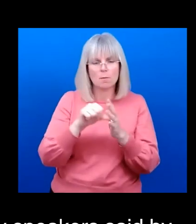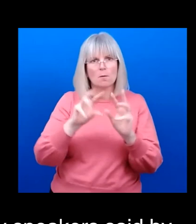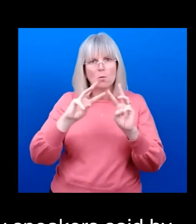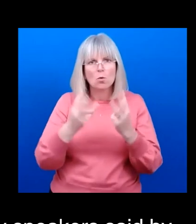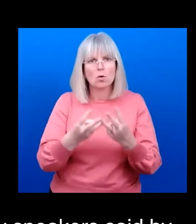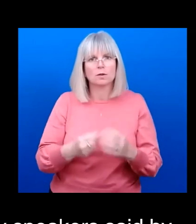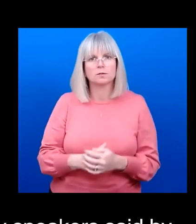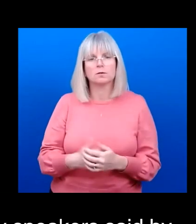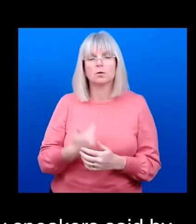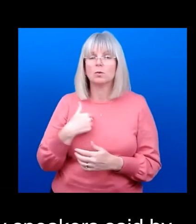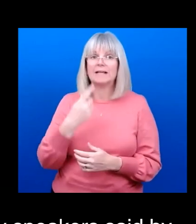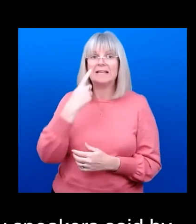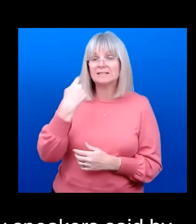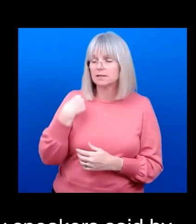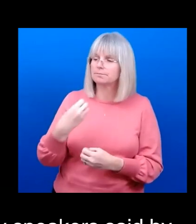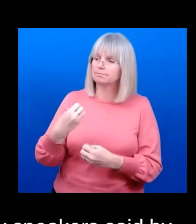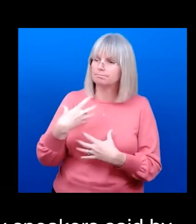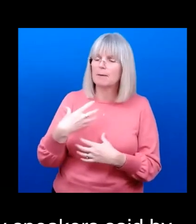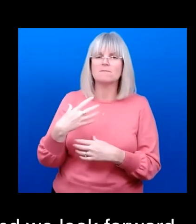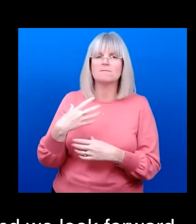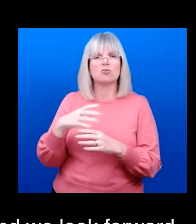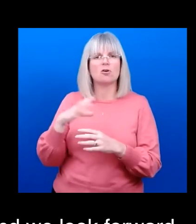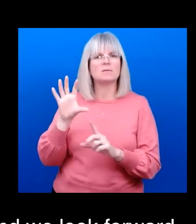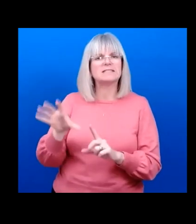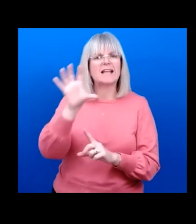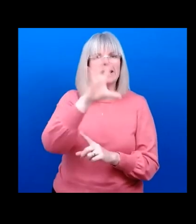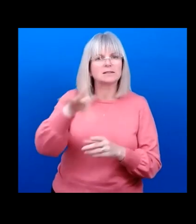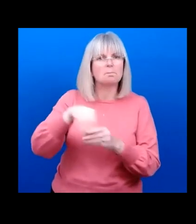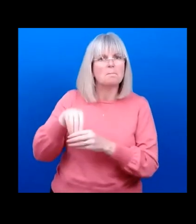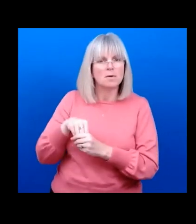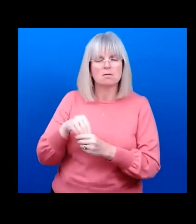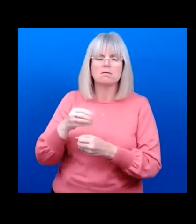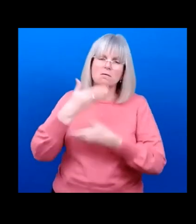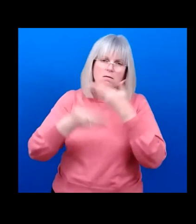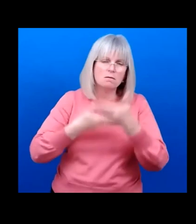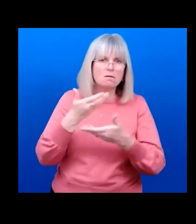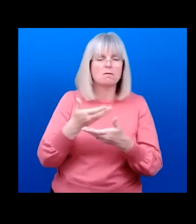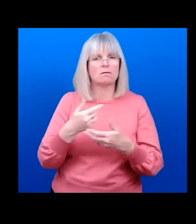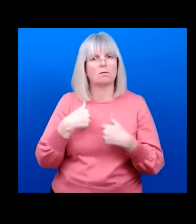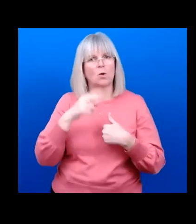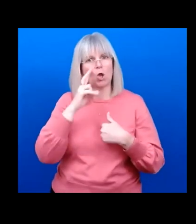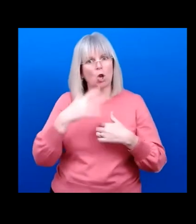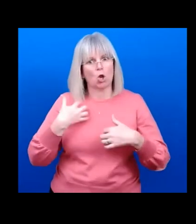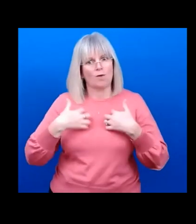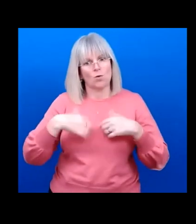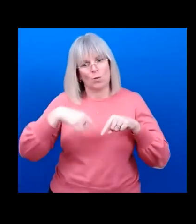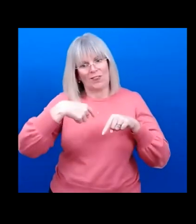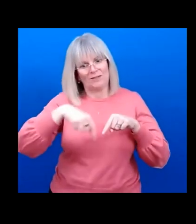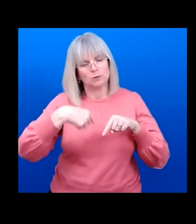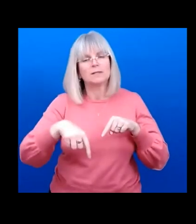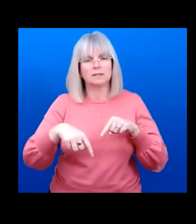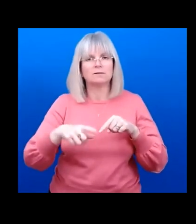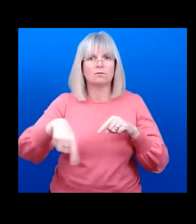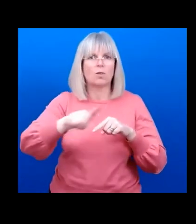and we look forward to seeing them adopted later in the week because they'll set our ambition. And as Alarkos and Stuart set out so